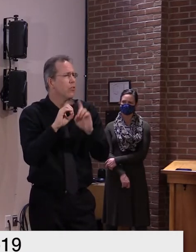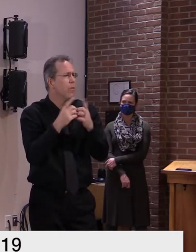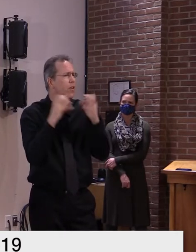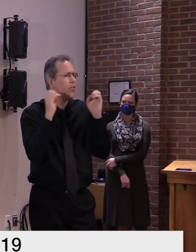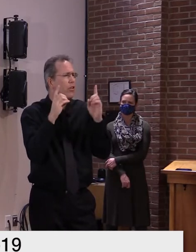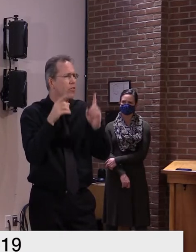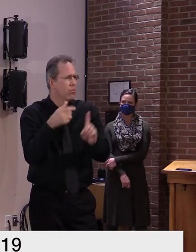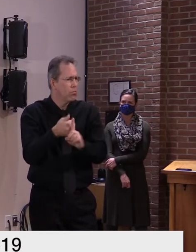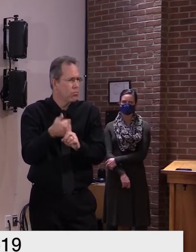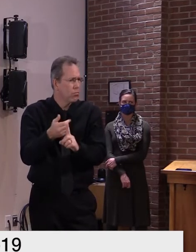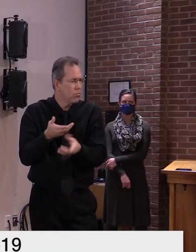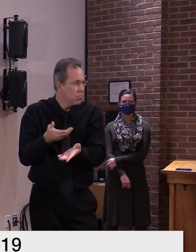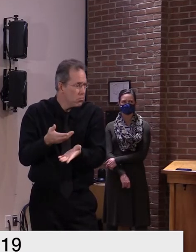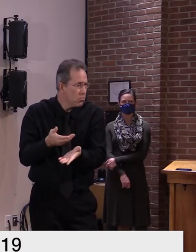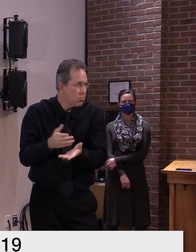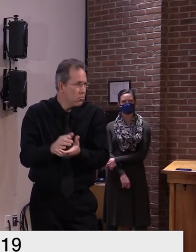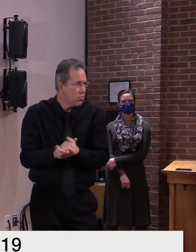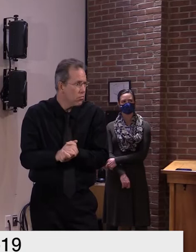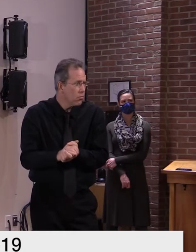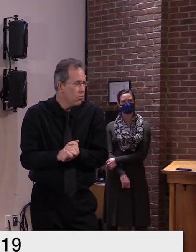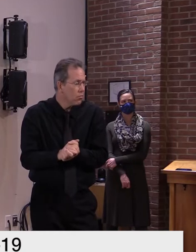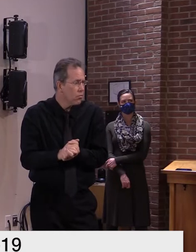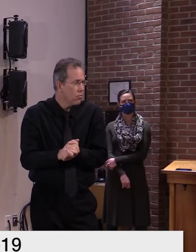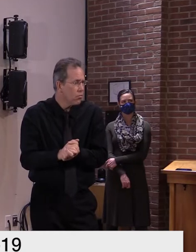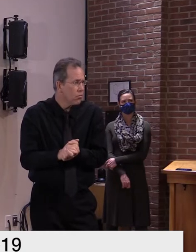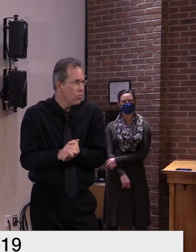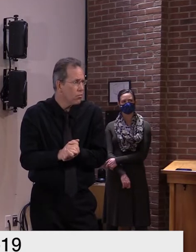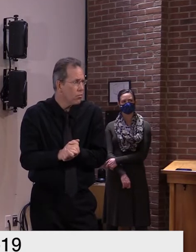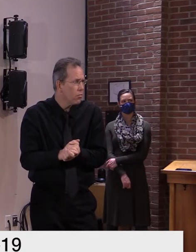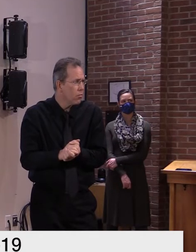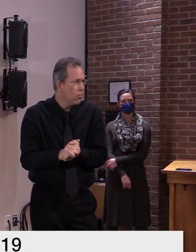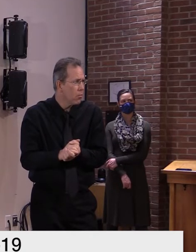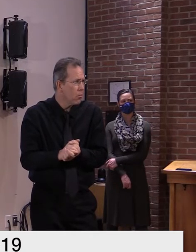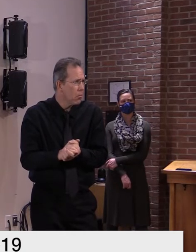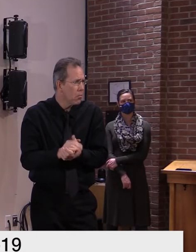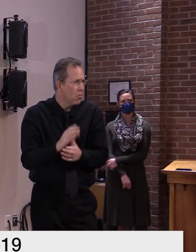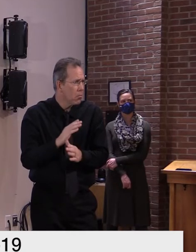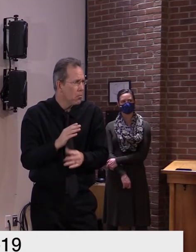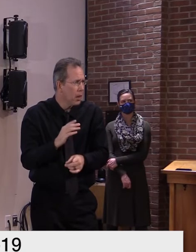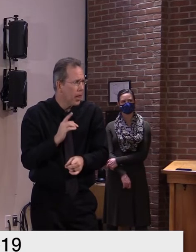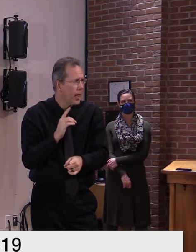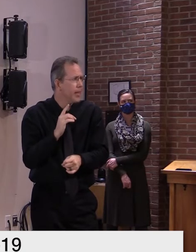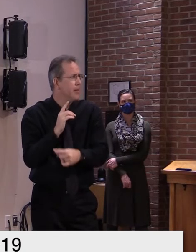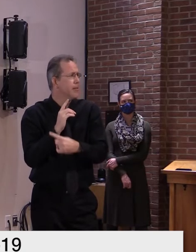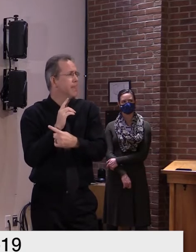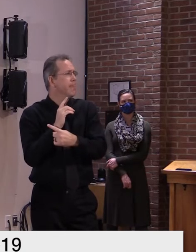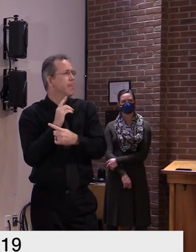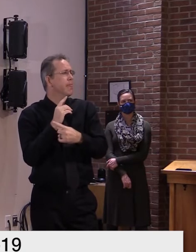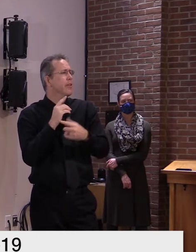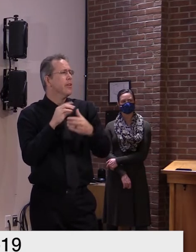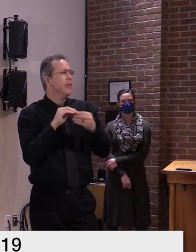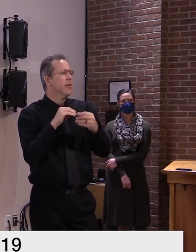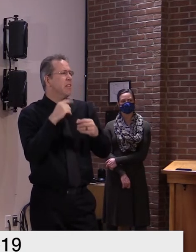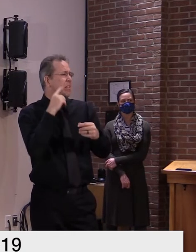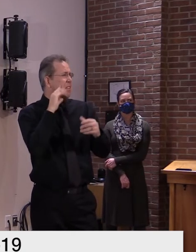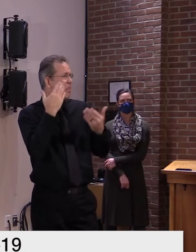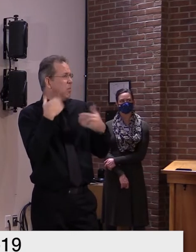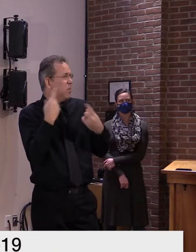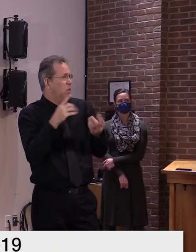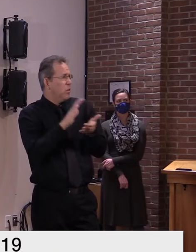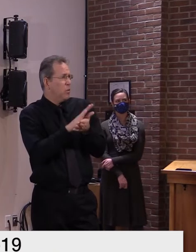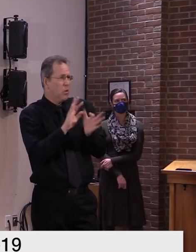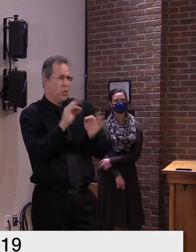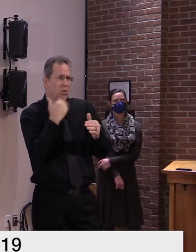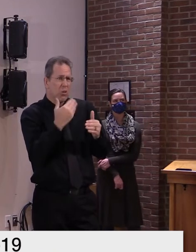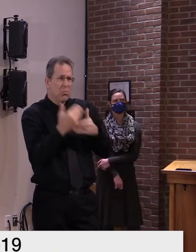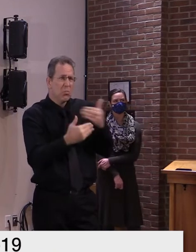county um by and large i think we still are doing very well in our schools and not seeing the number of